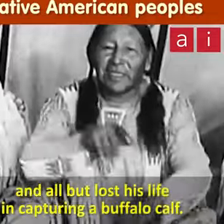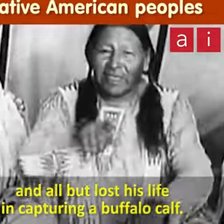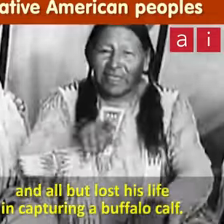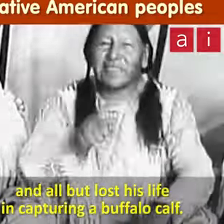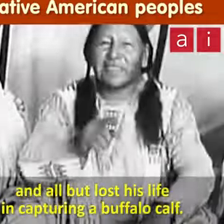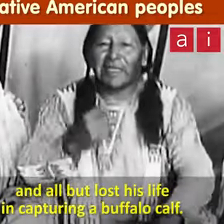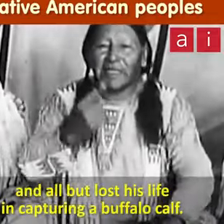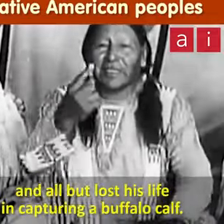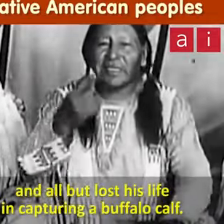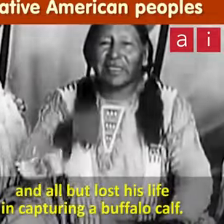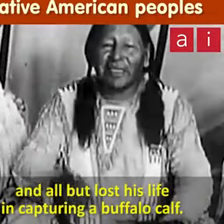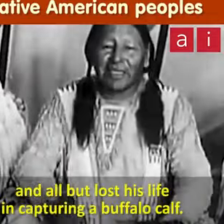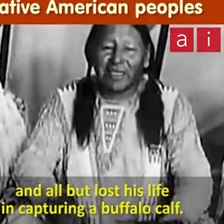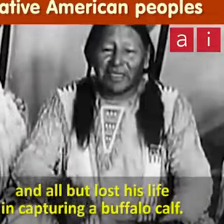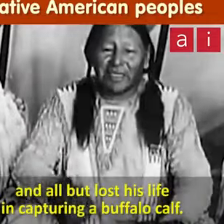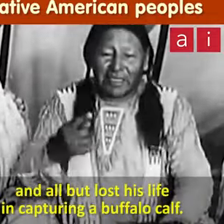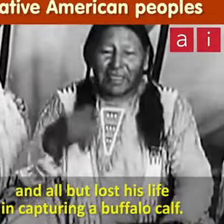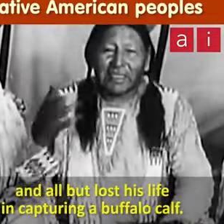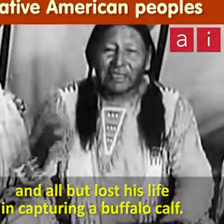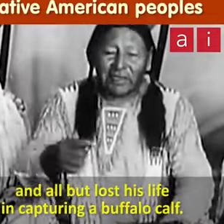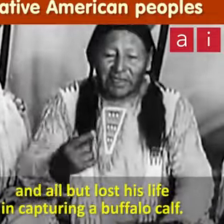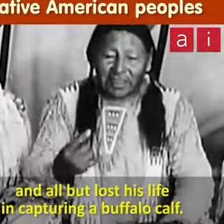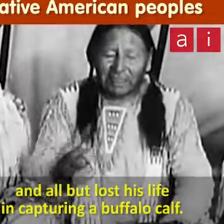lost his life and kept him with couple of deaths.